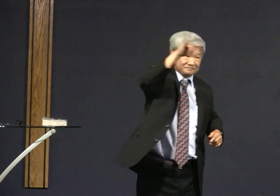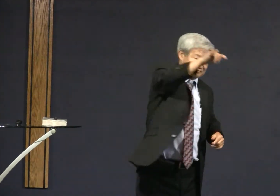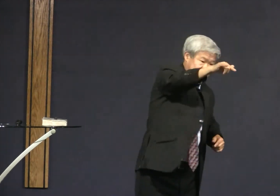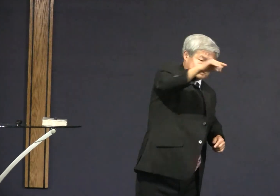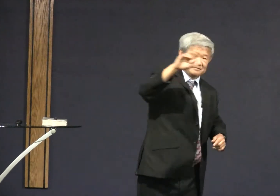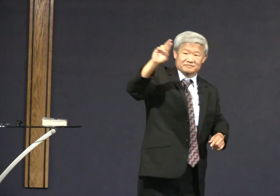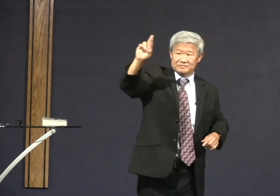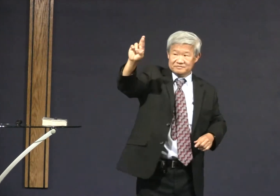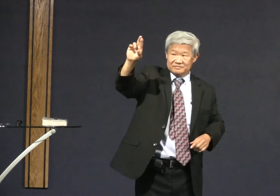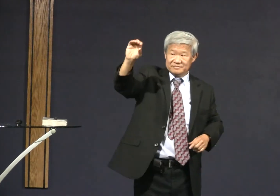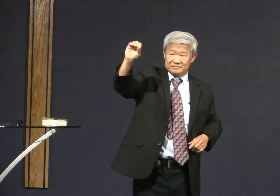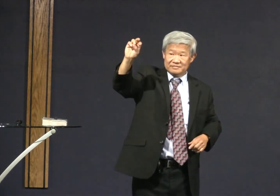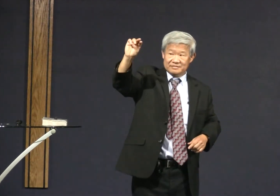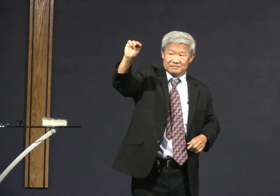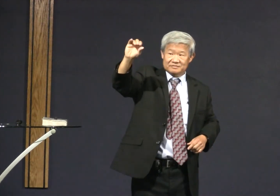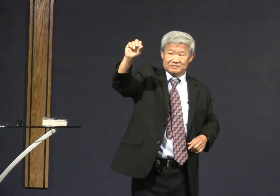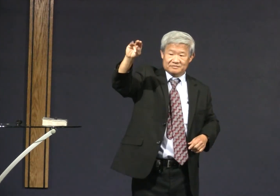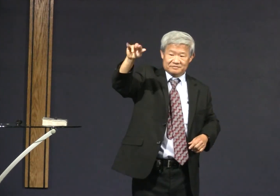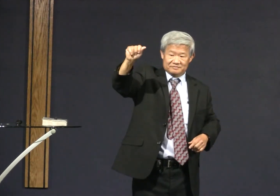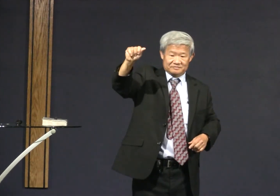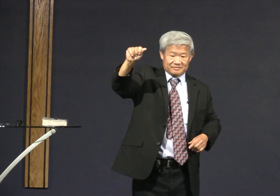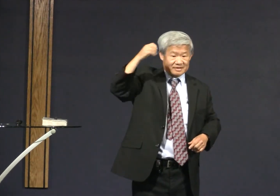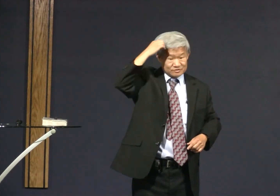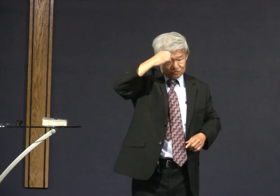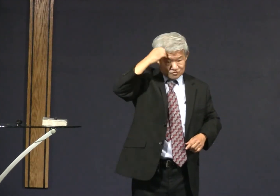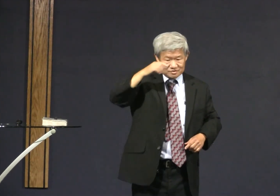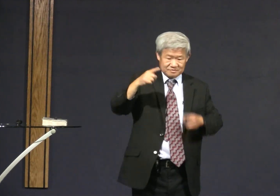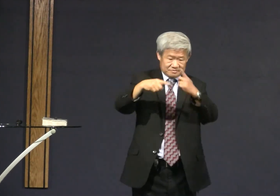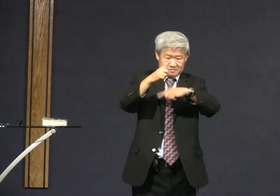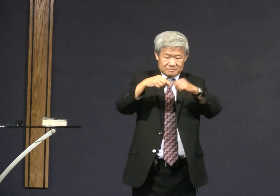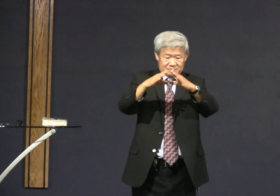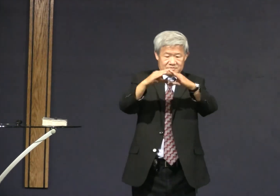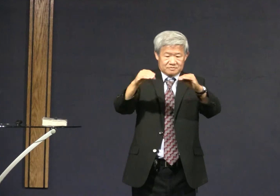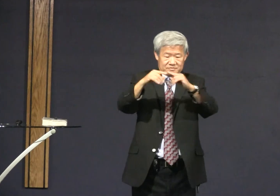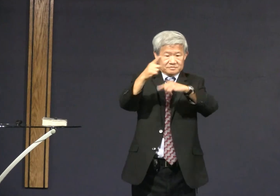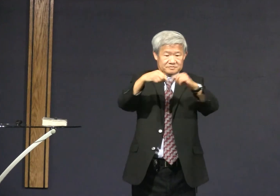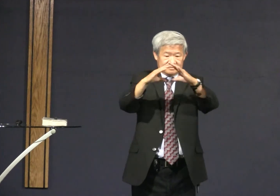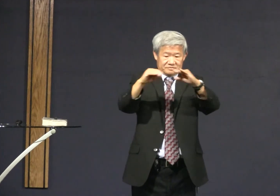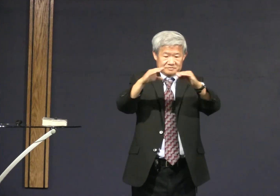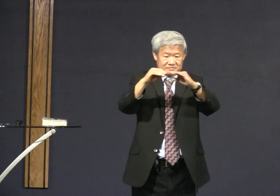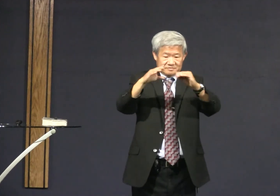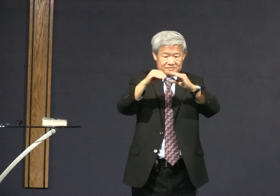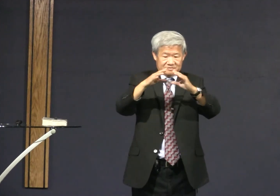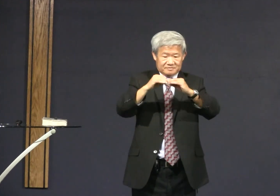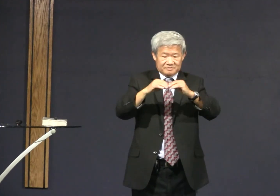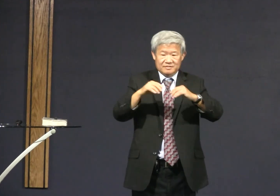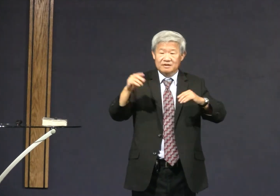David Hanson was part of a group who flew to Romania